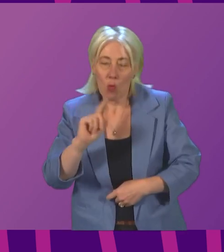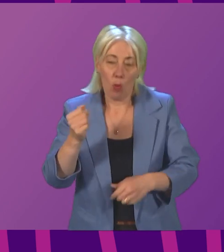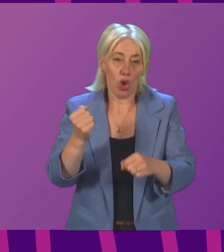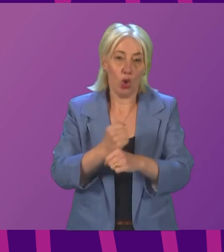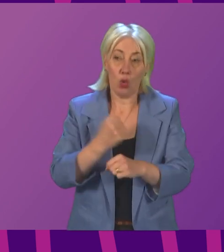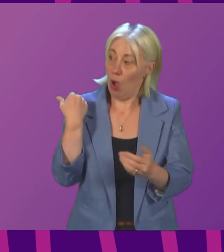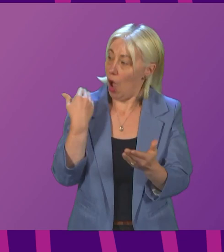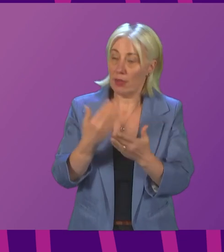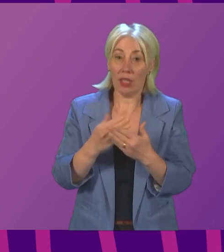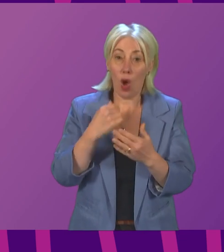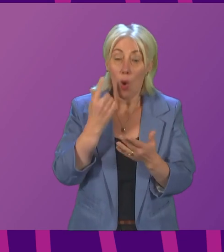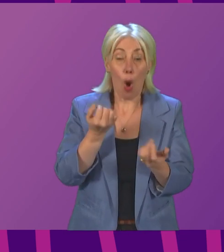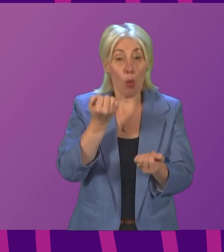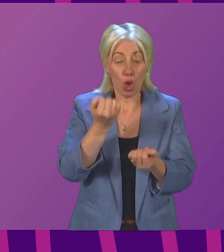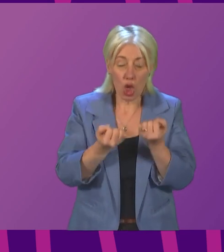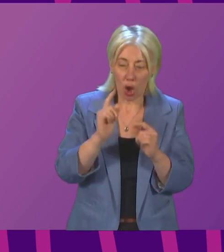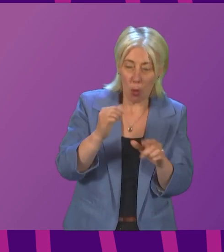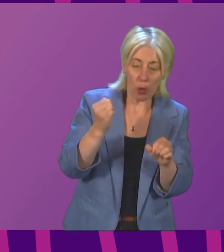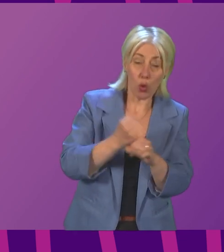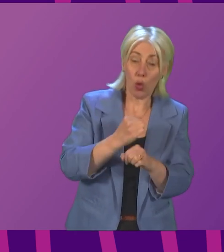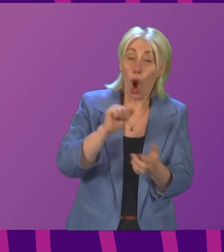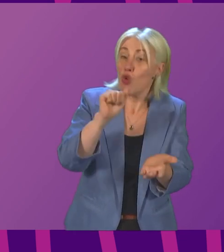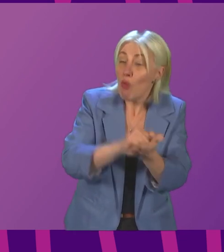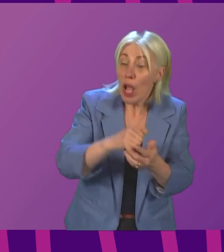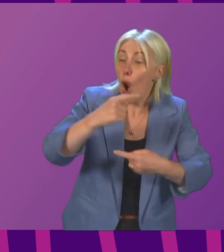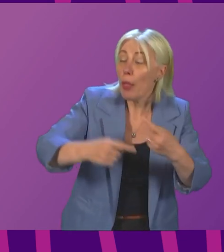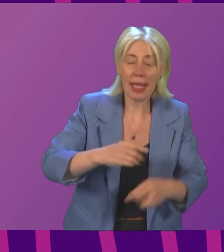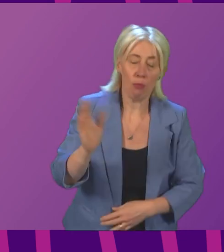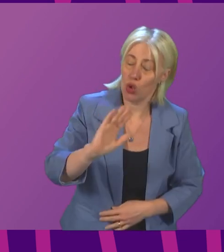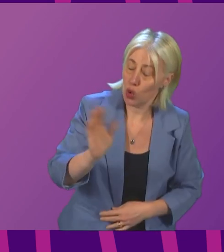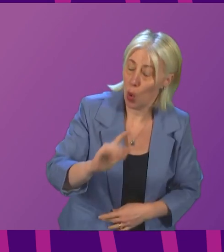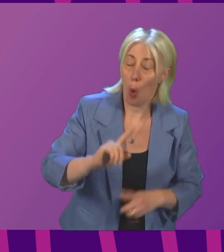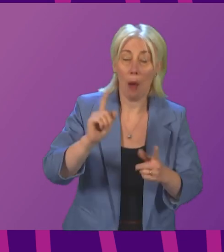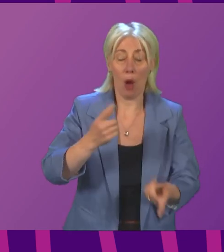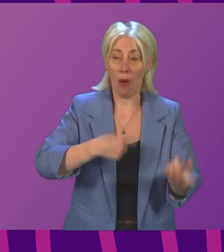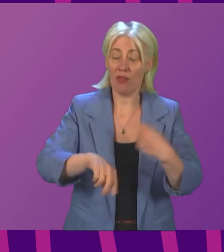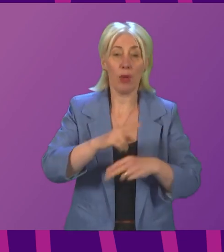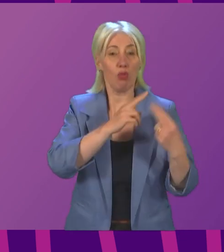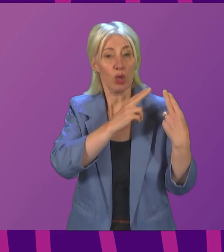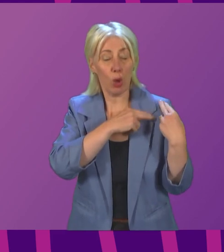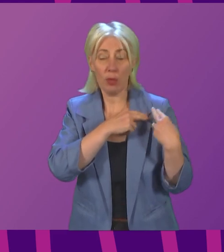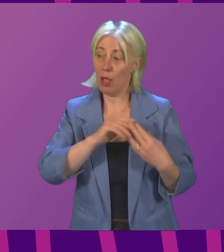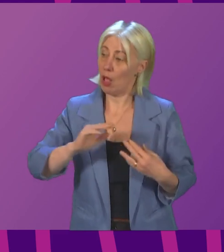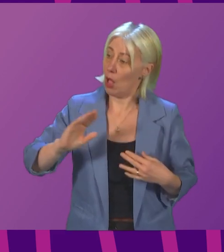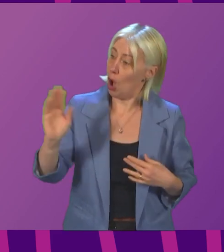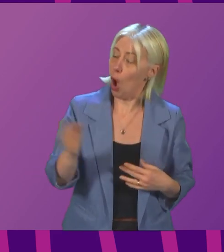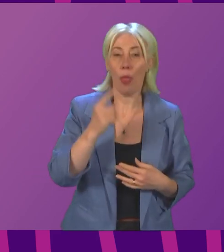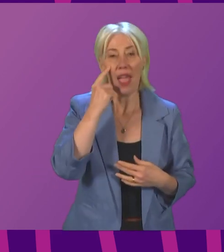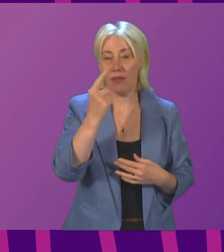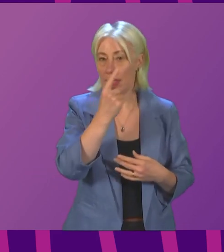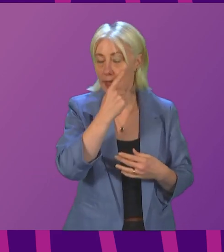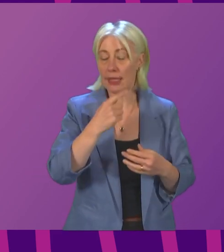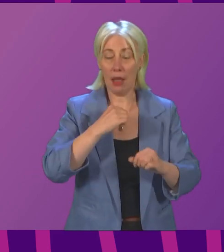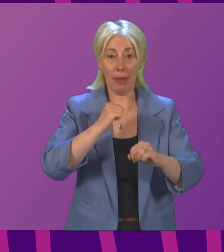now. We will not always get these judgments right, but we will continue to take them responsibly and take account of all of the evidence. We will, as I said in my statement,